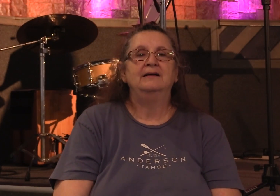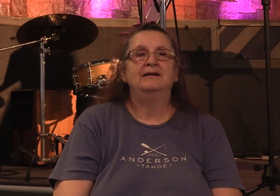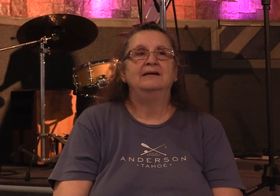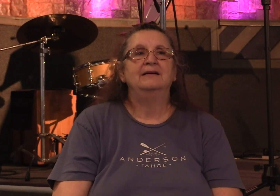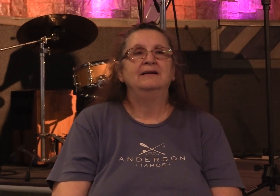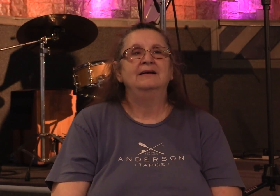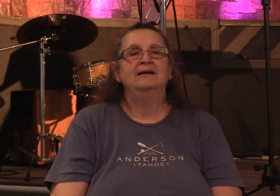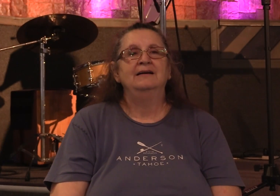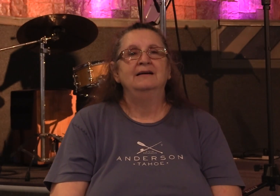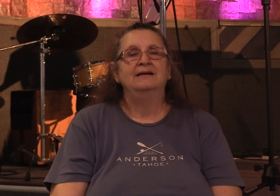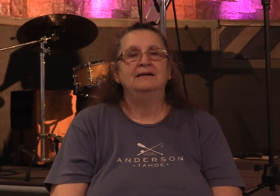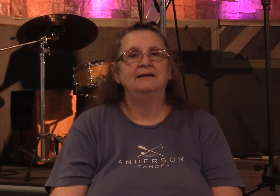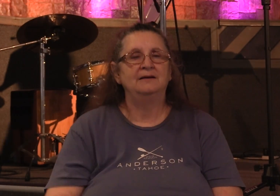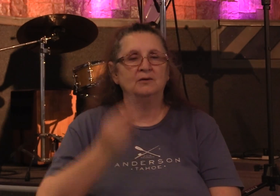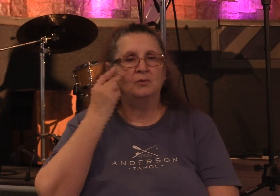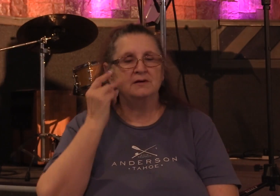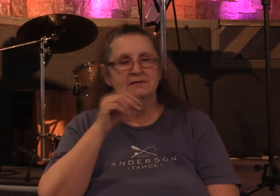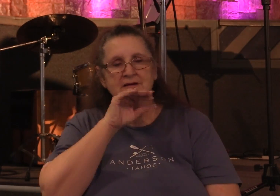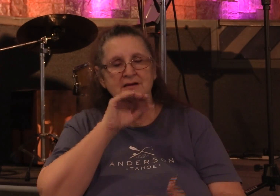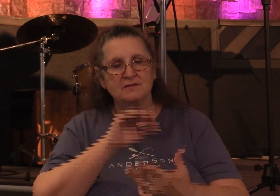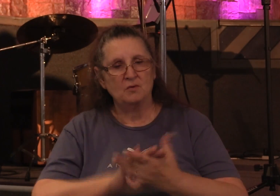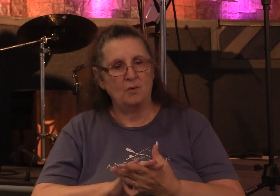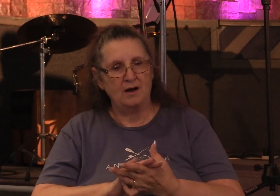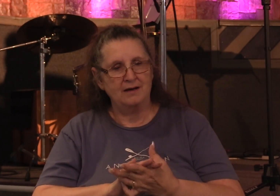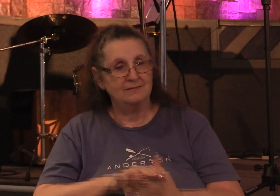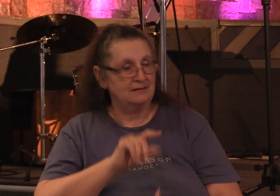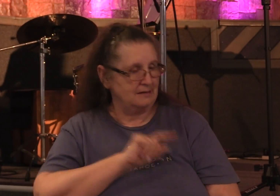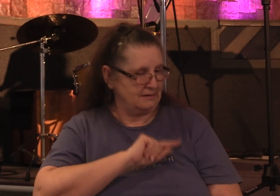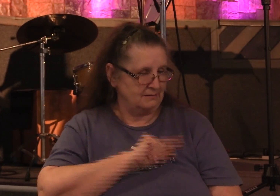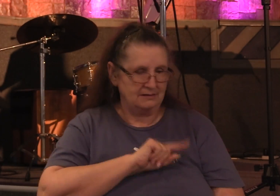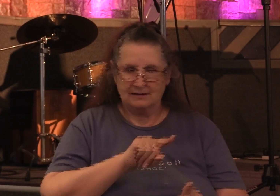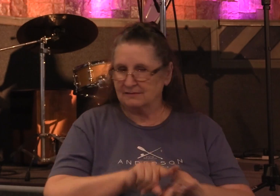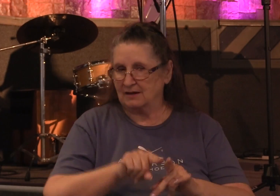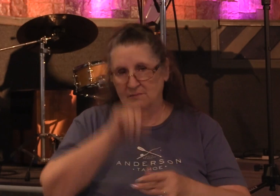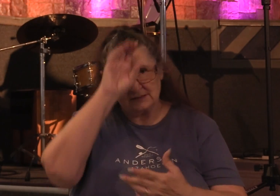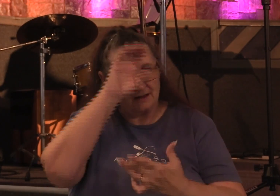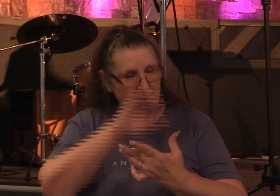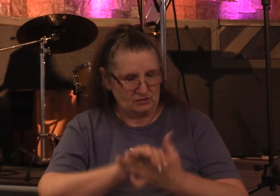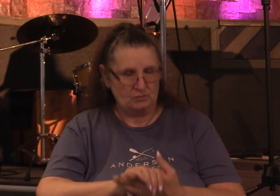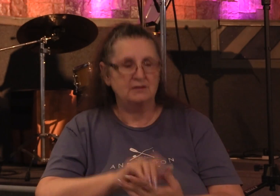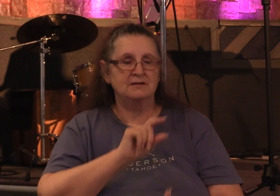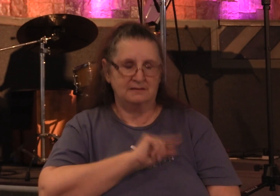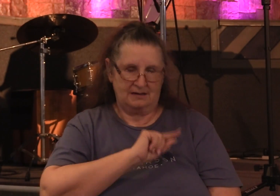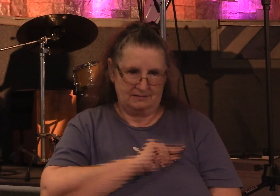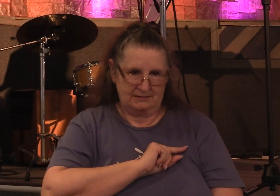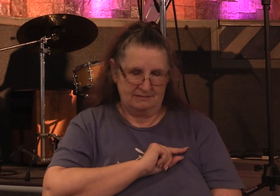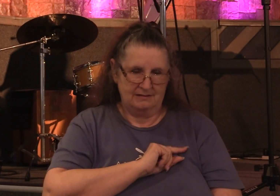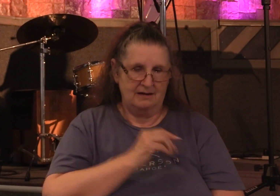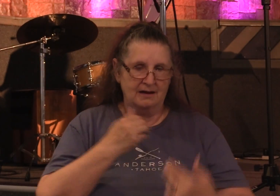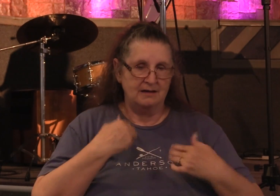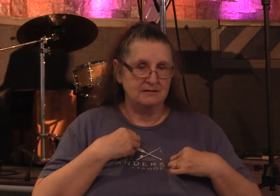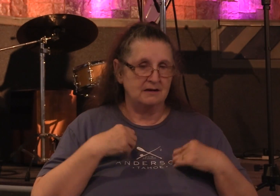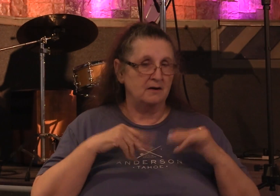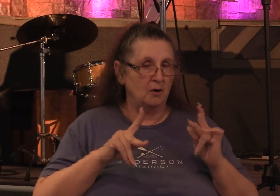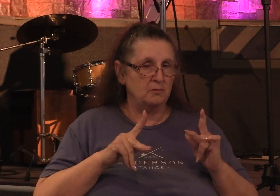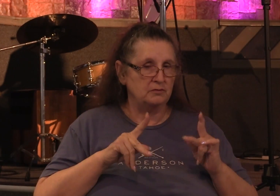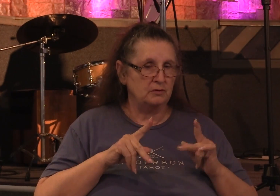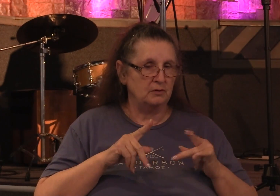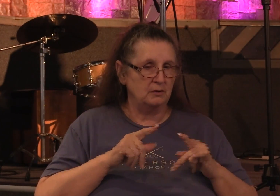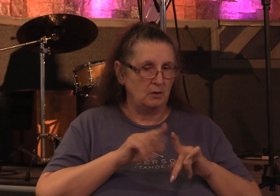and so we see the wife she's just as guilty as the husband here she had a chance to repent as we all do